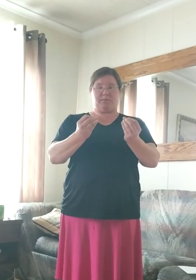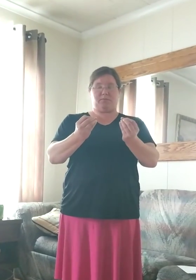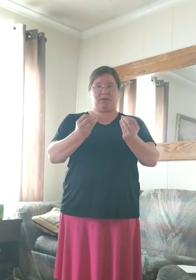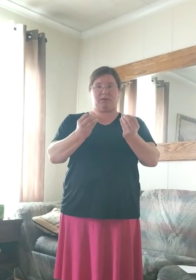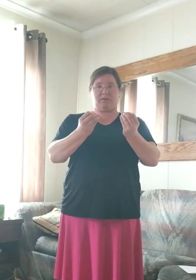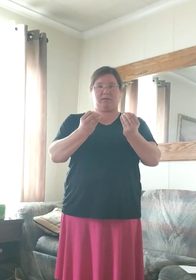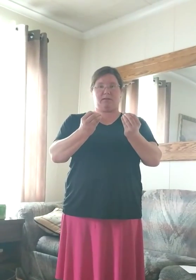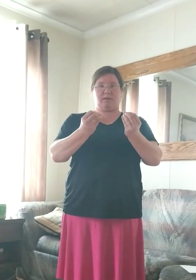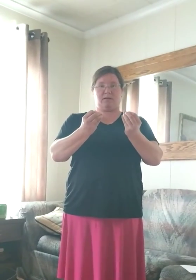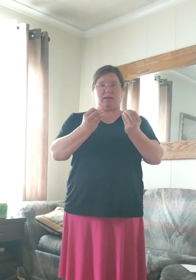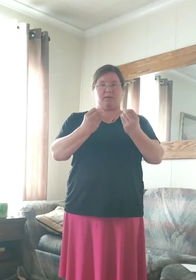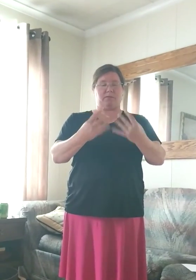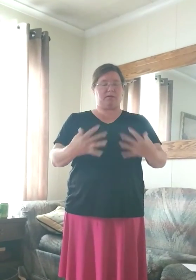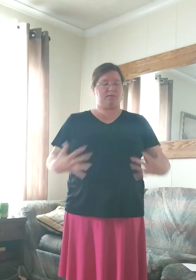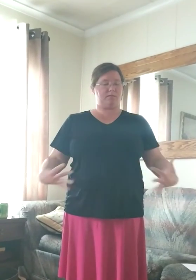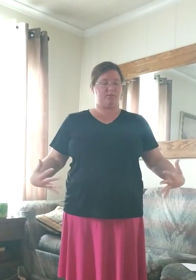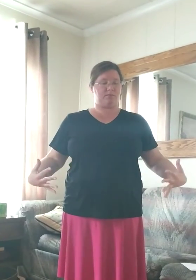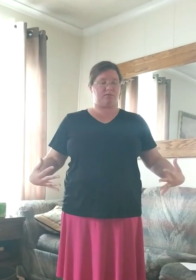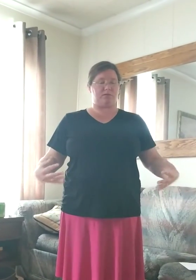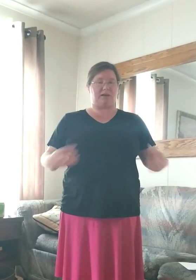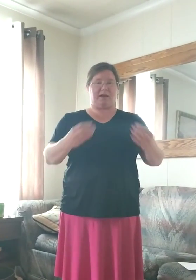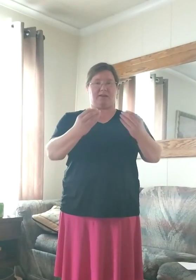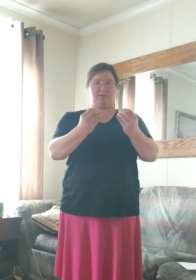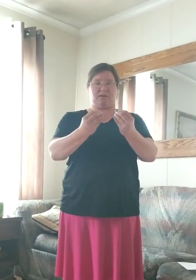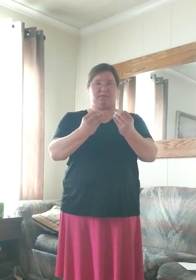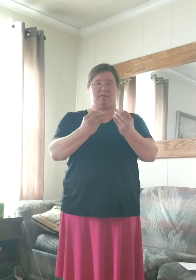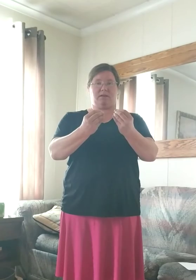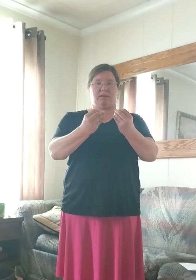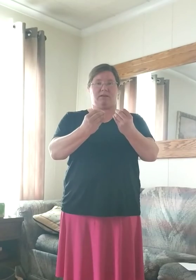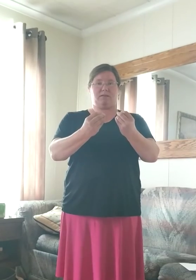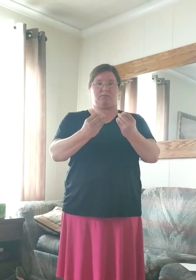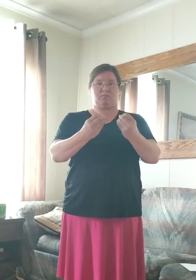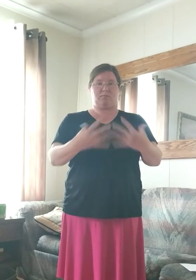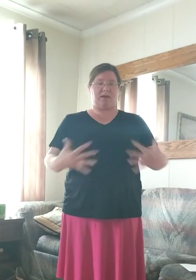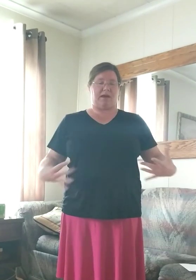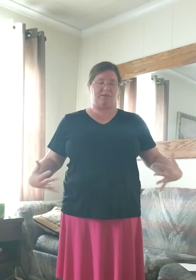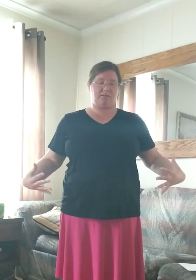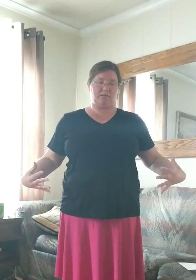in front of us, and then we just ash down. Ashes.